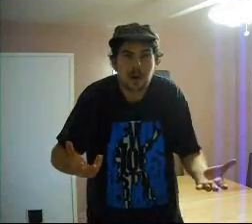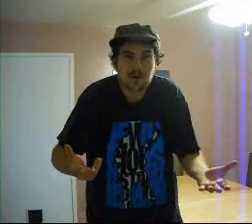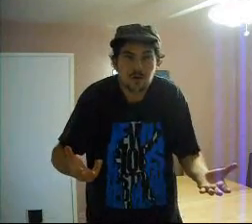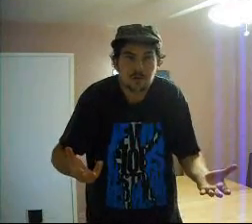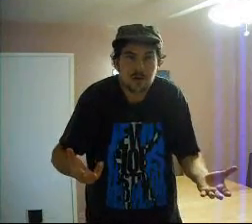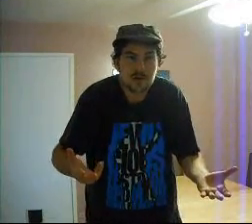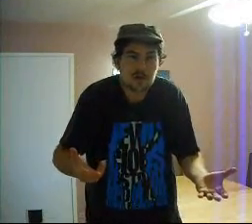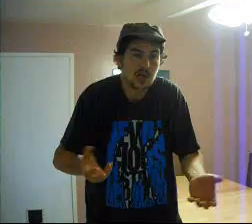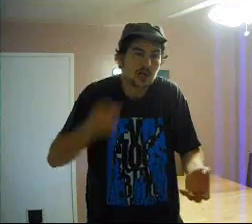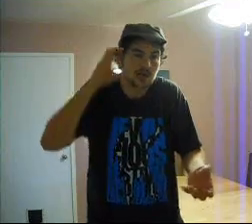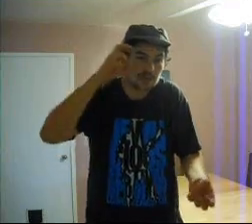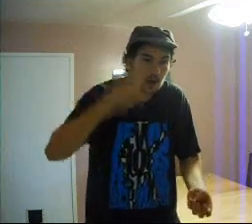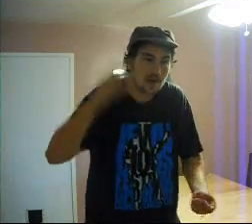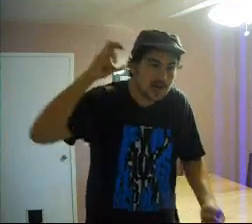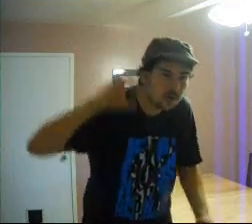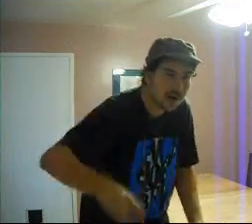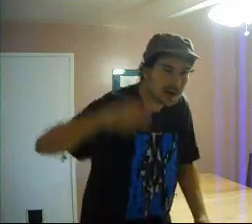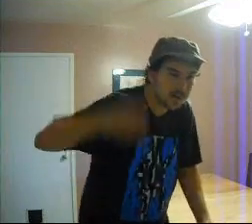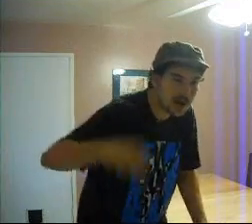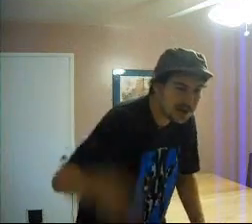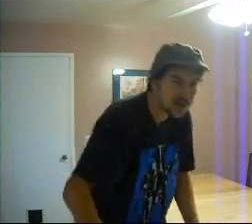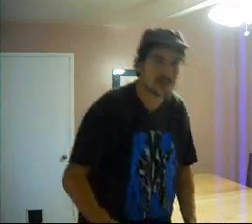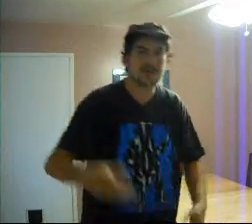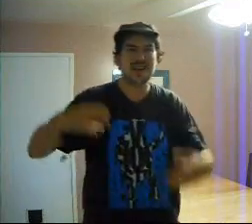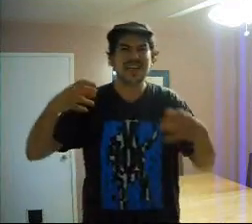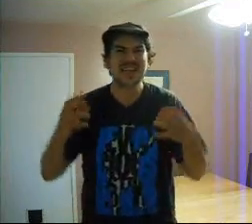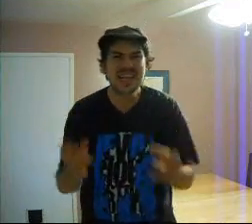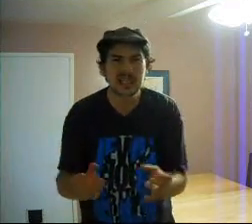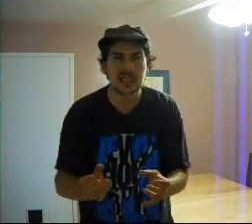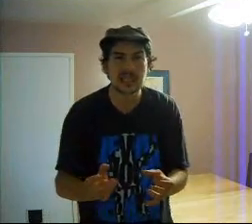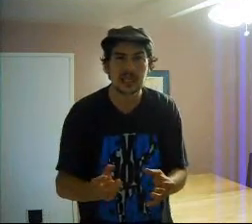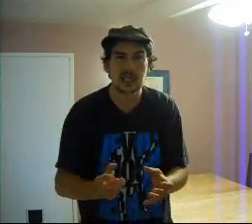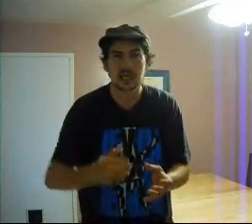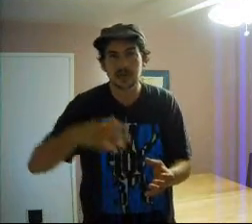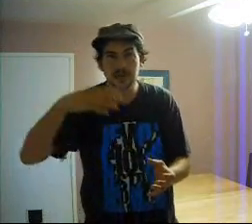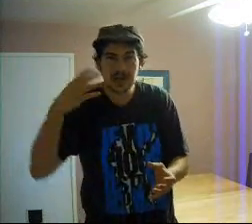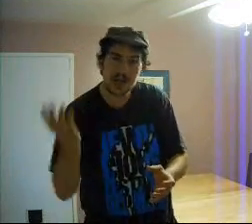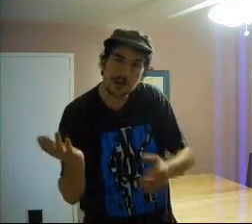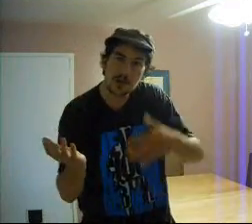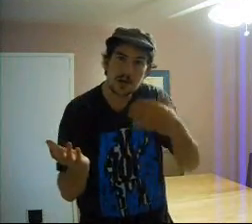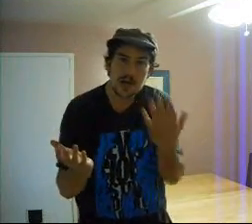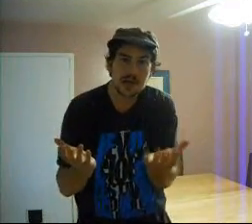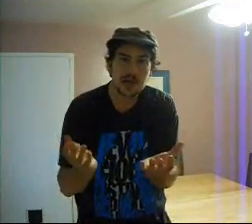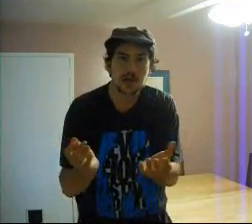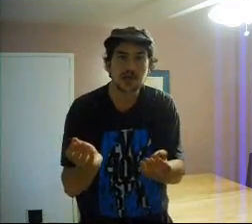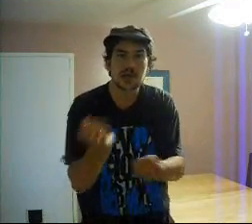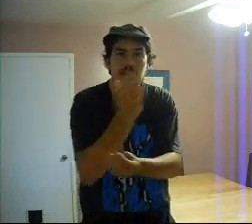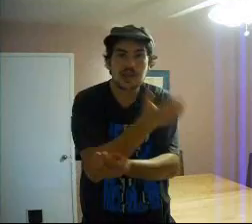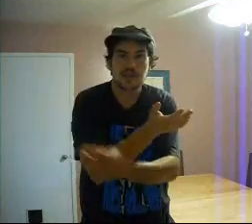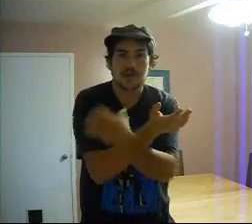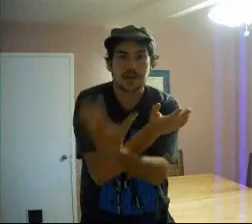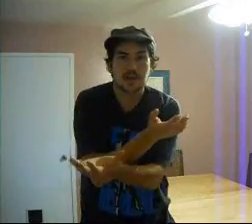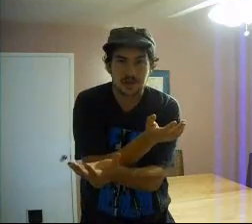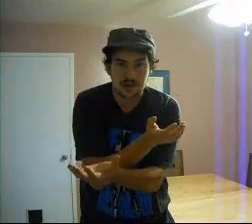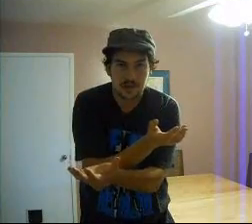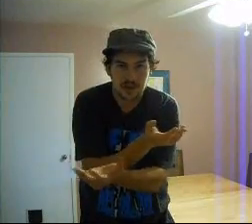scroll pretty much. So I'm so ingrained in my system. I've been conditioned. To read the Hebrew and the English. Not the Hebrew and the English. You understand.